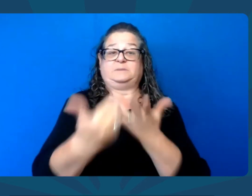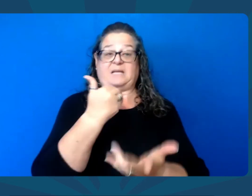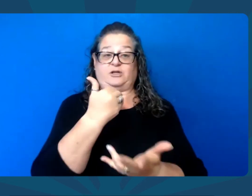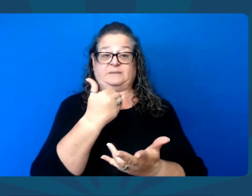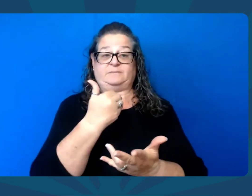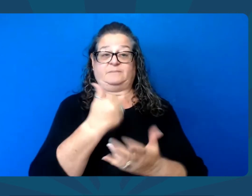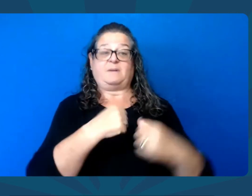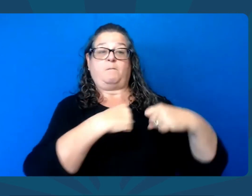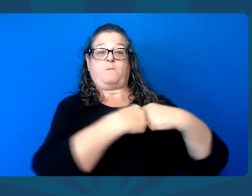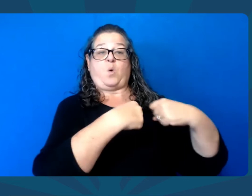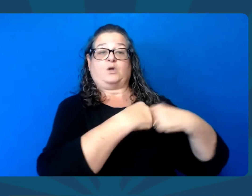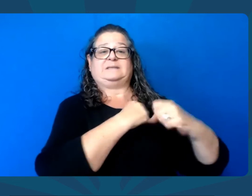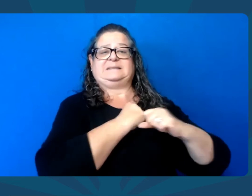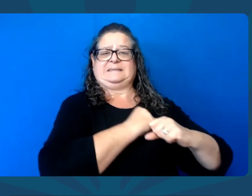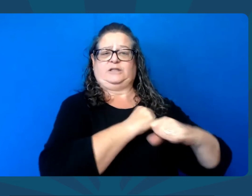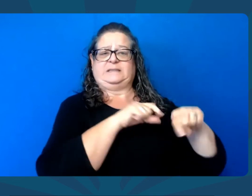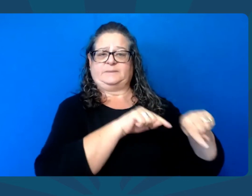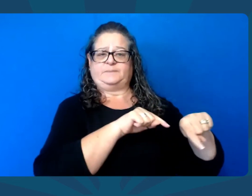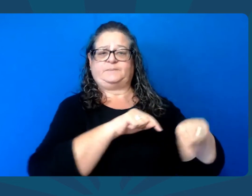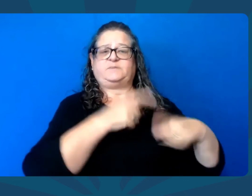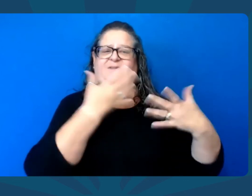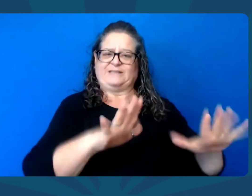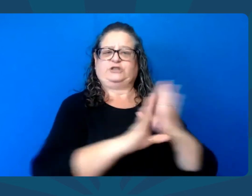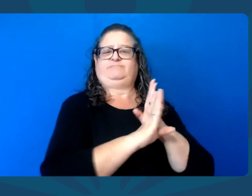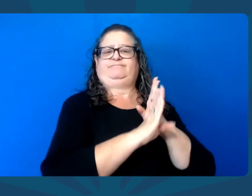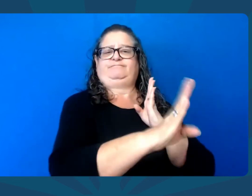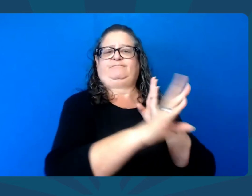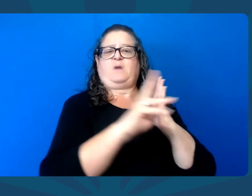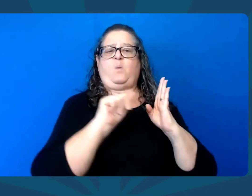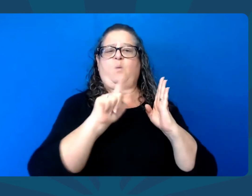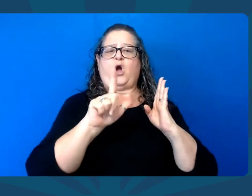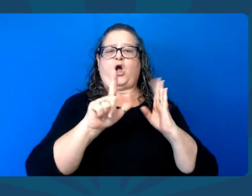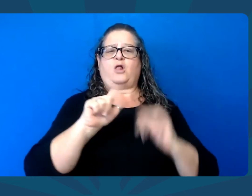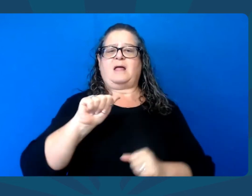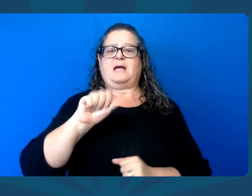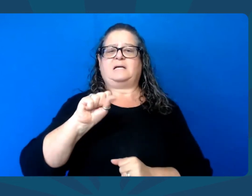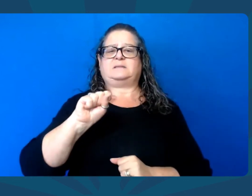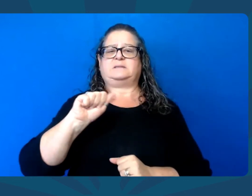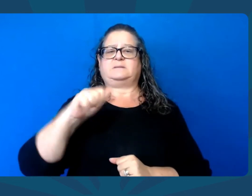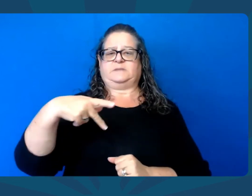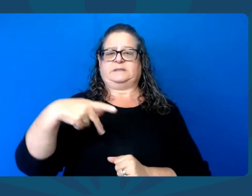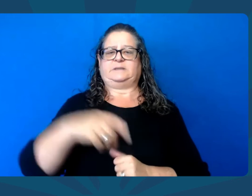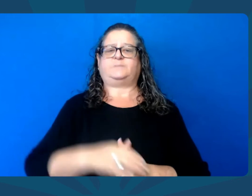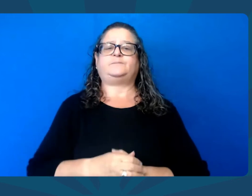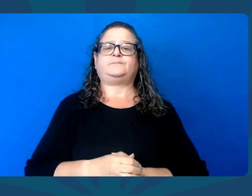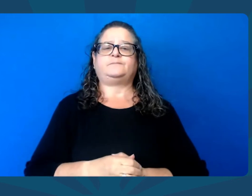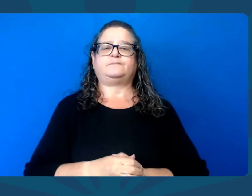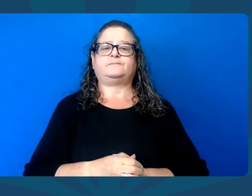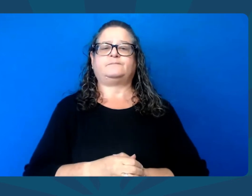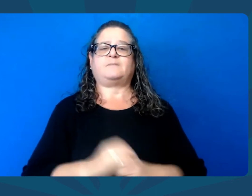for strong election integrity and transparency measures. Secure borders.